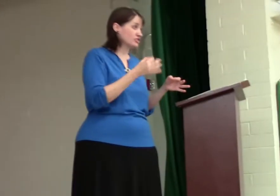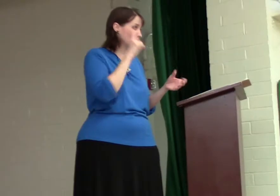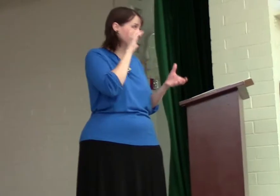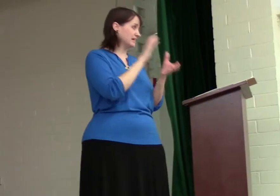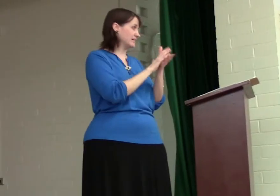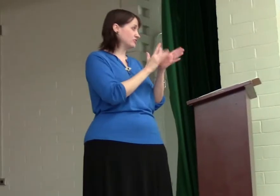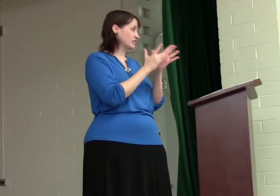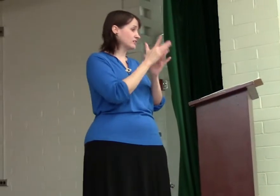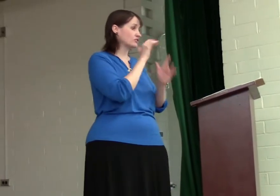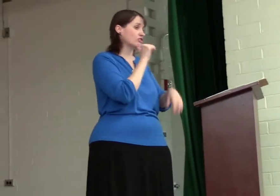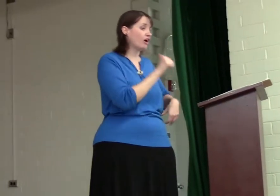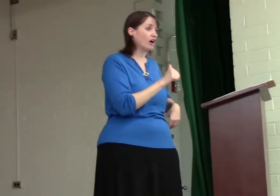if you believe Jesus or not.